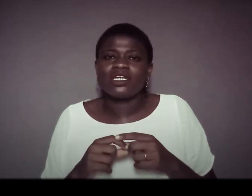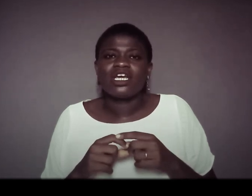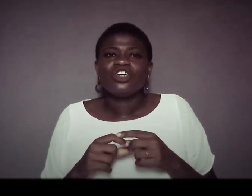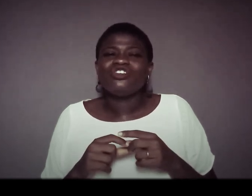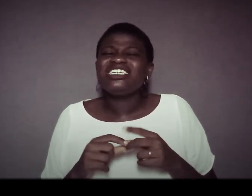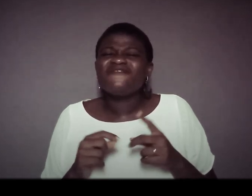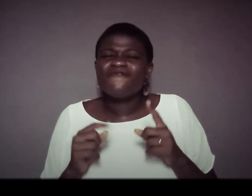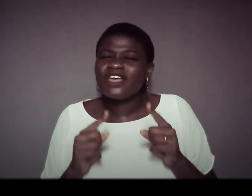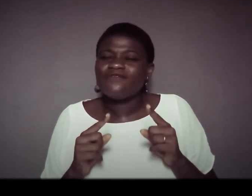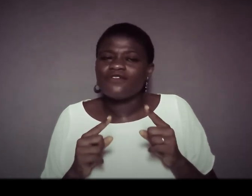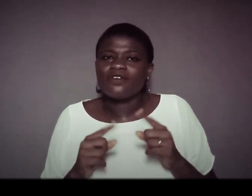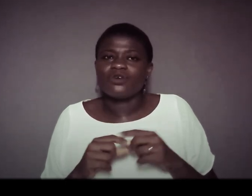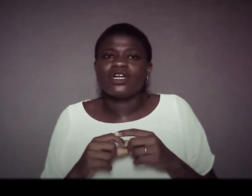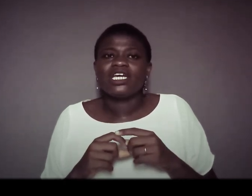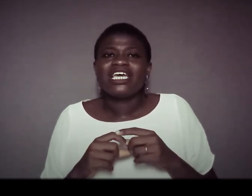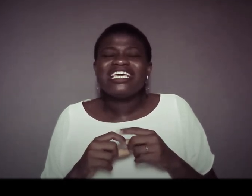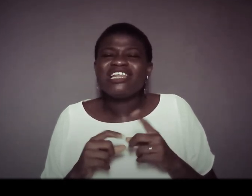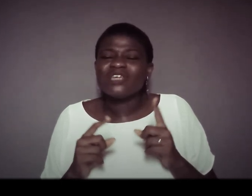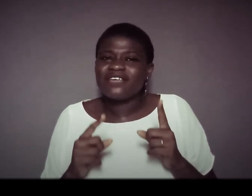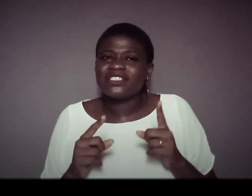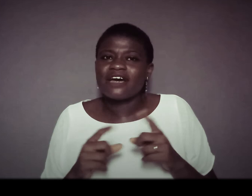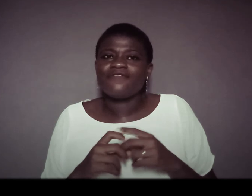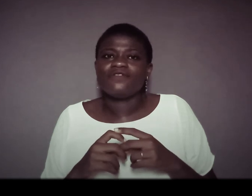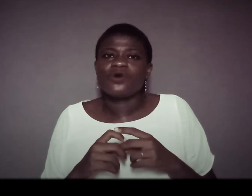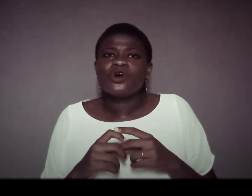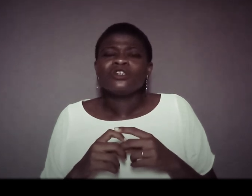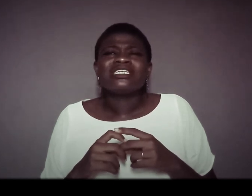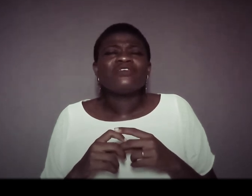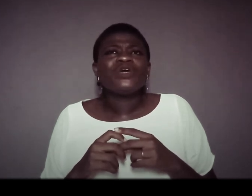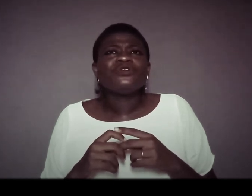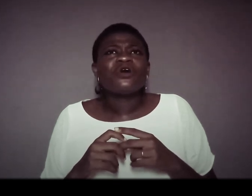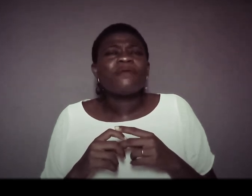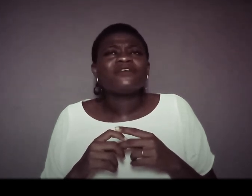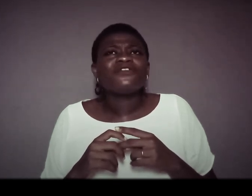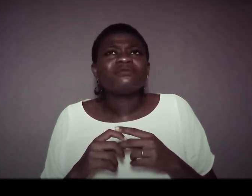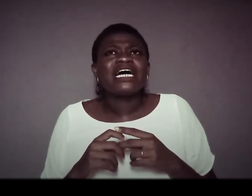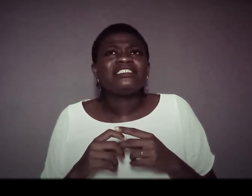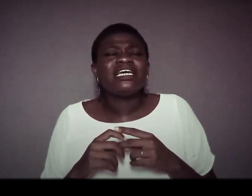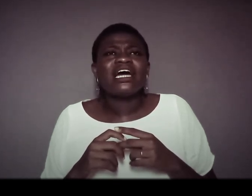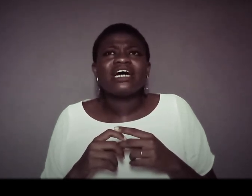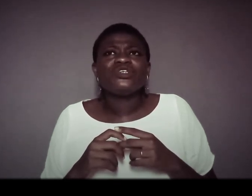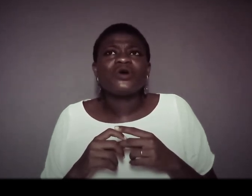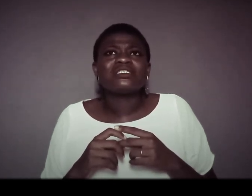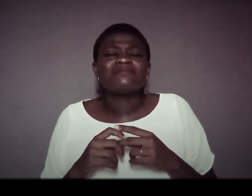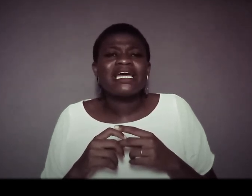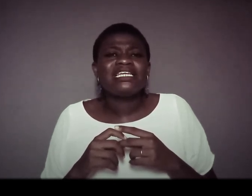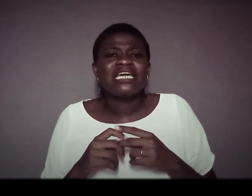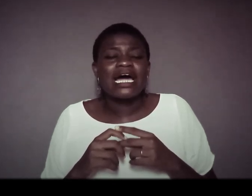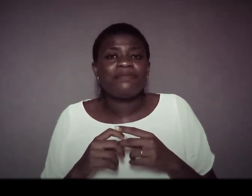you need faithful from god he alone gives that favor so that when you come out from that day ah you're smiling and happy